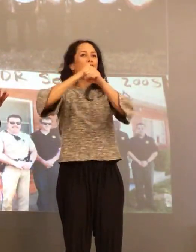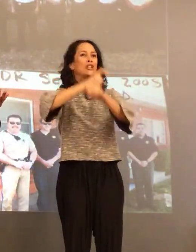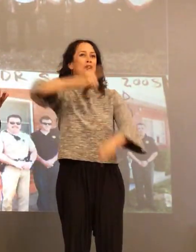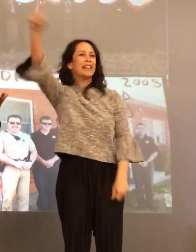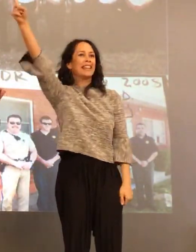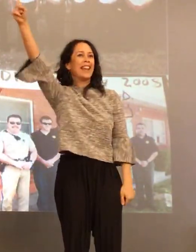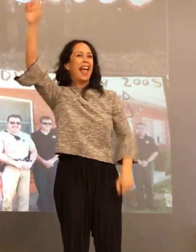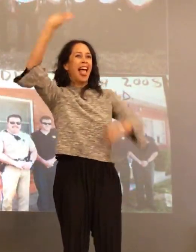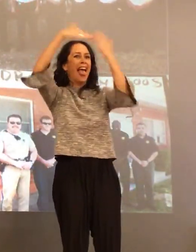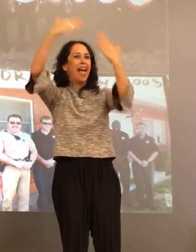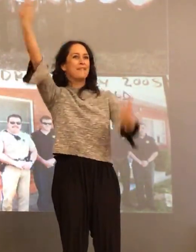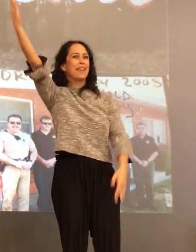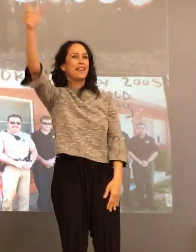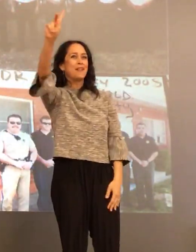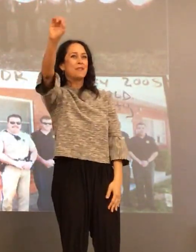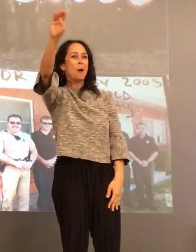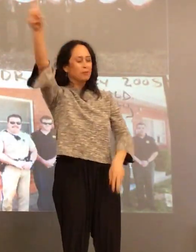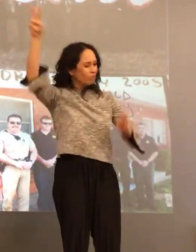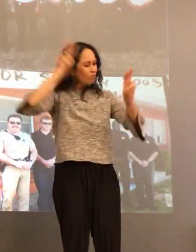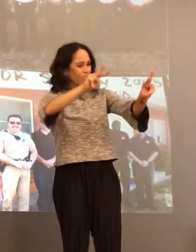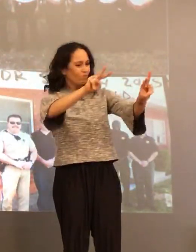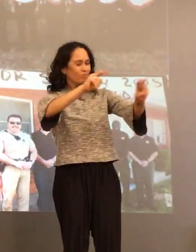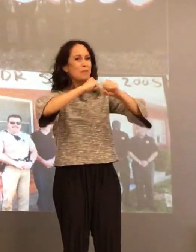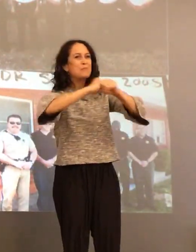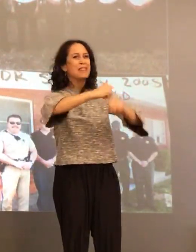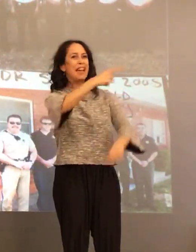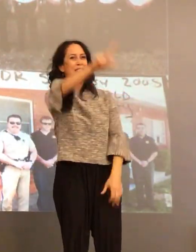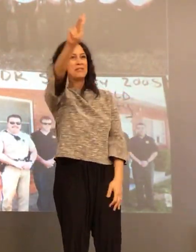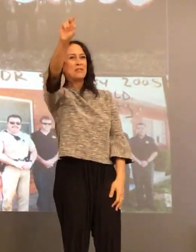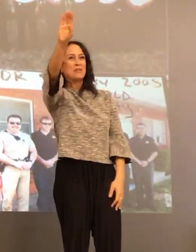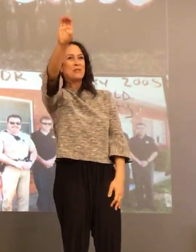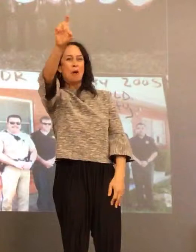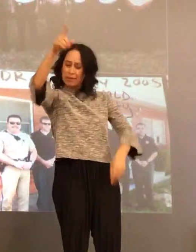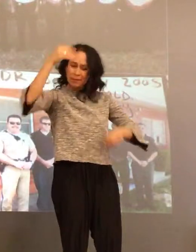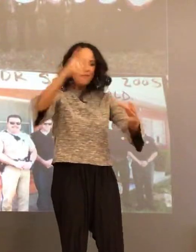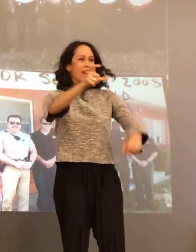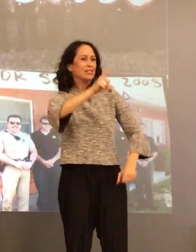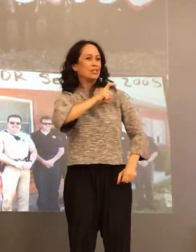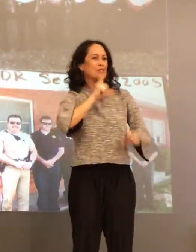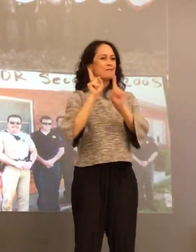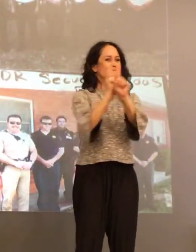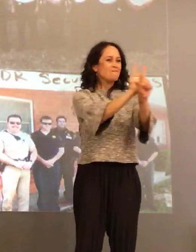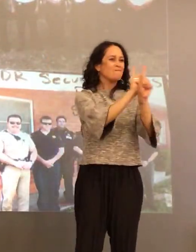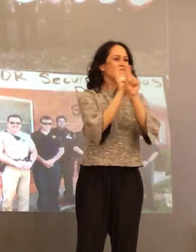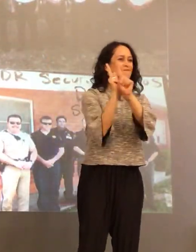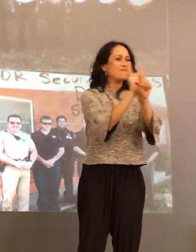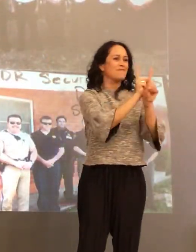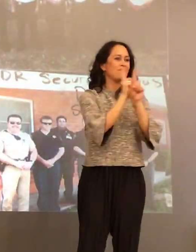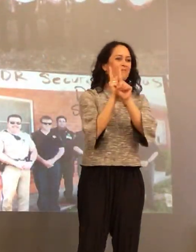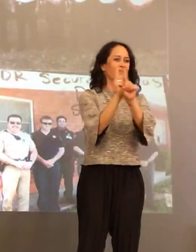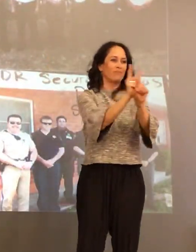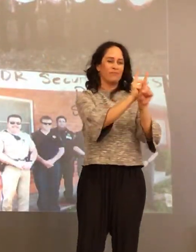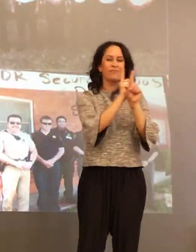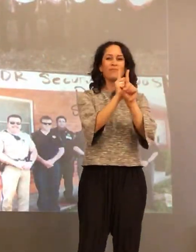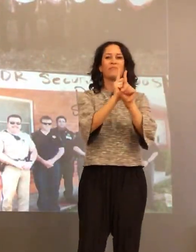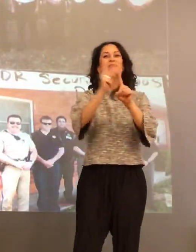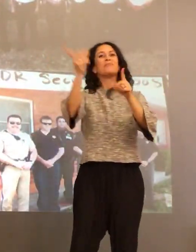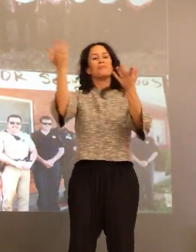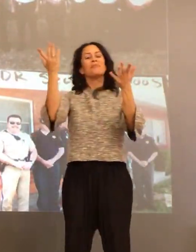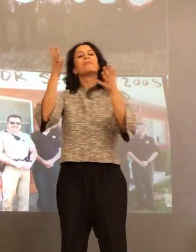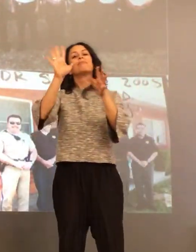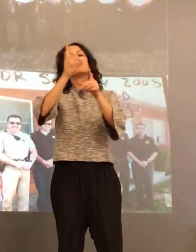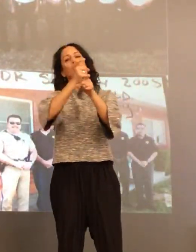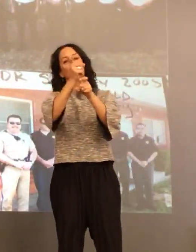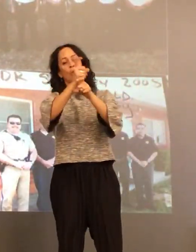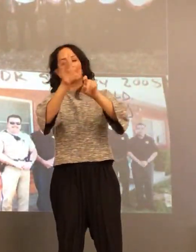right? So he's right there with Kobe giving him security. So jokes to the side.